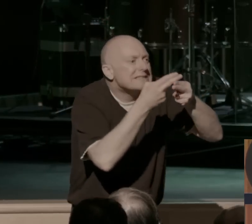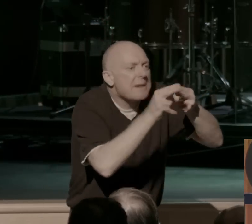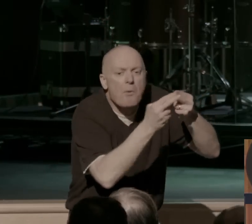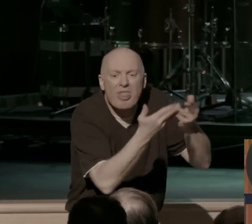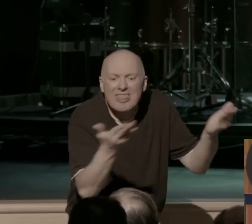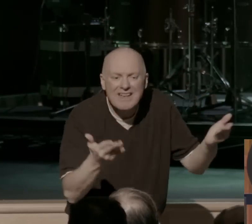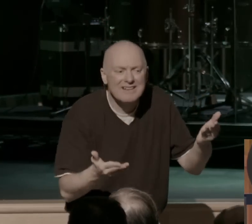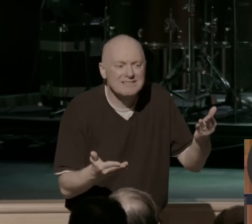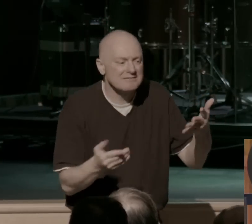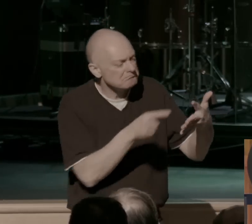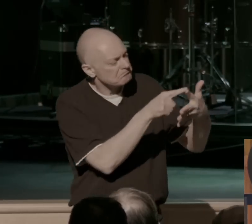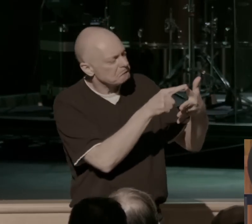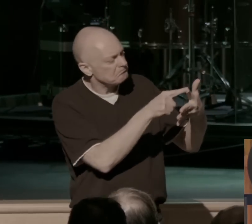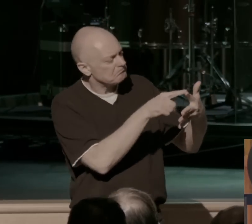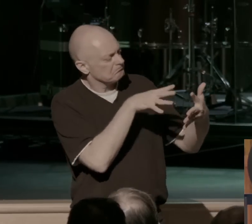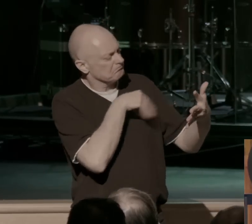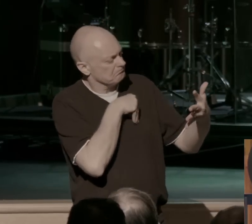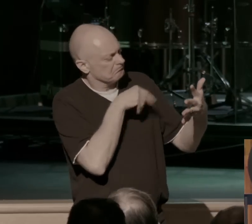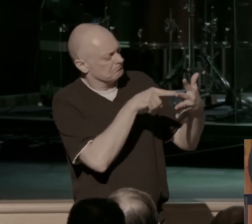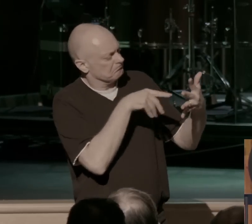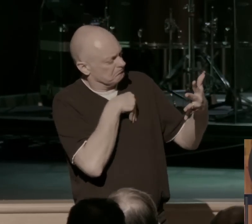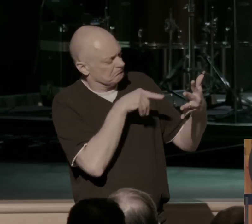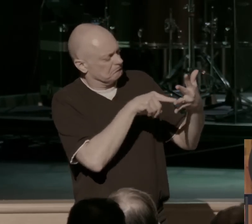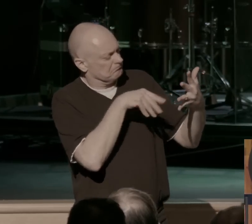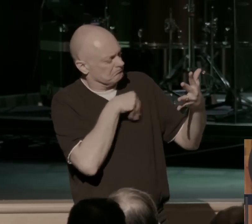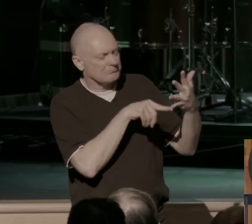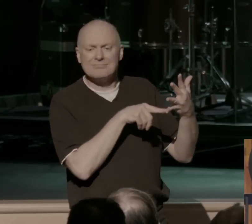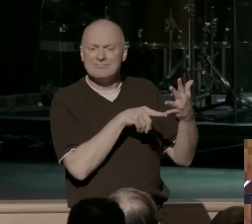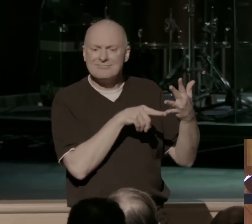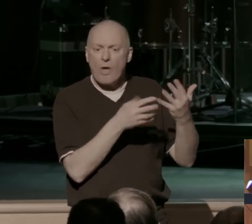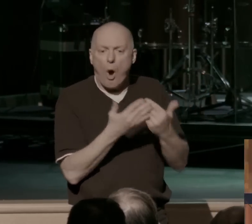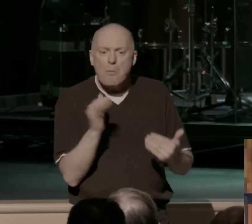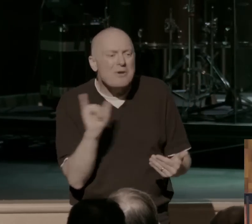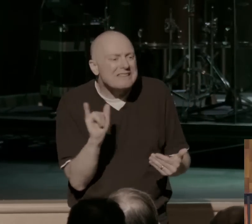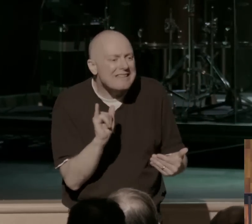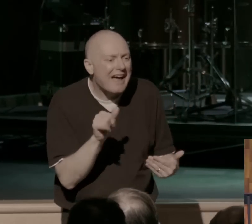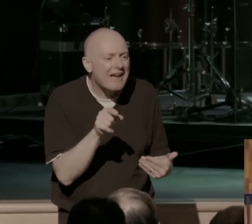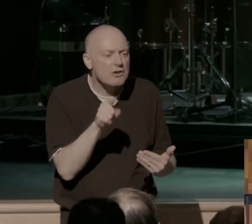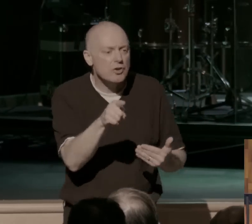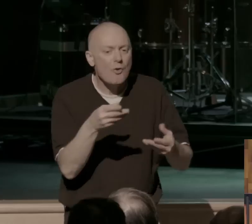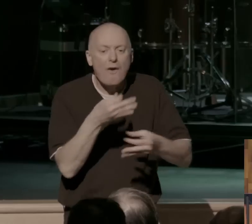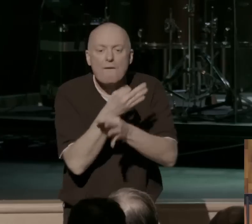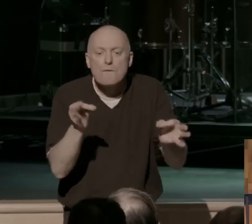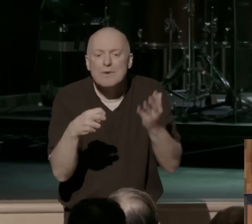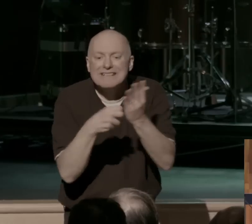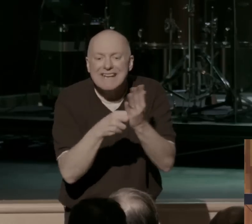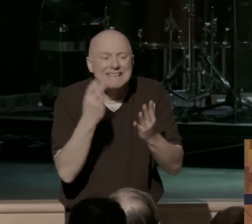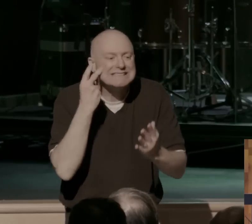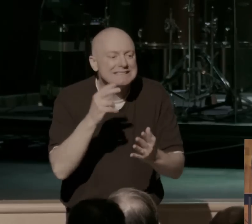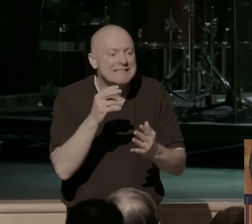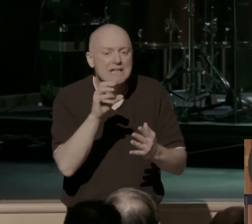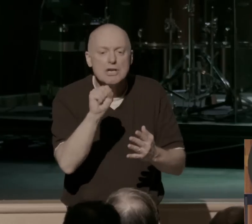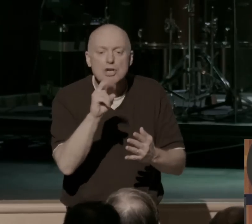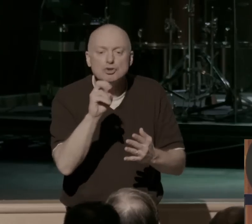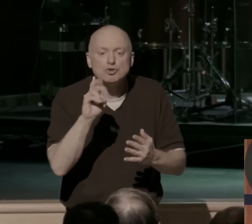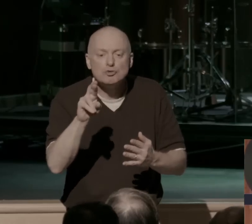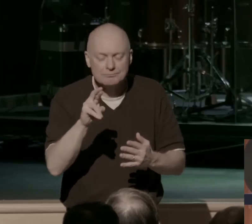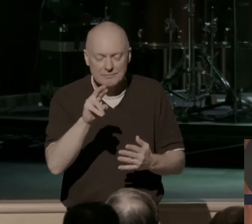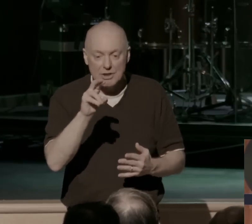and think that we're free. Almost like you've been given free tickets to go see the Super Bowl, and you're on your way to the Super Bowl, and